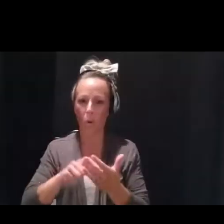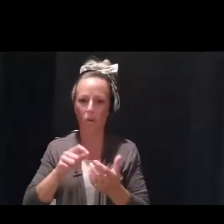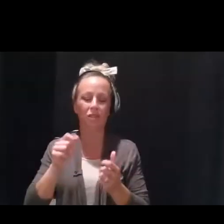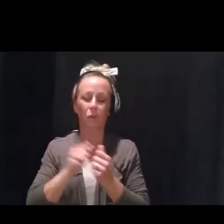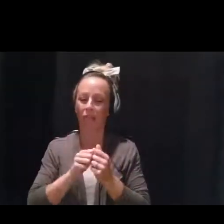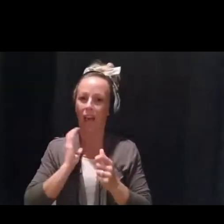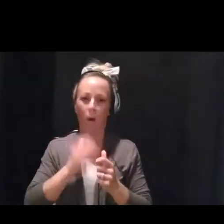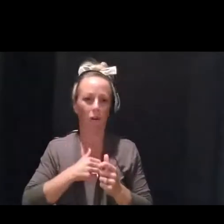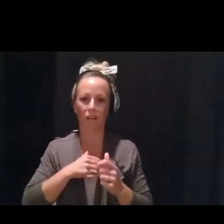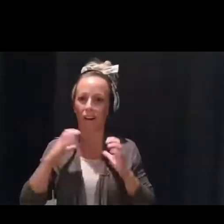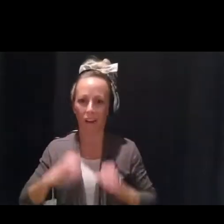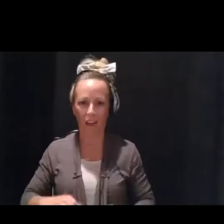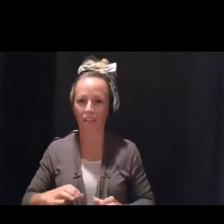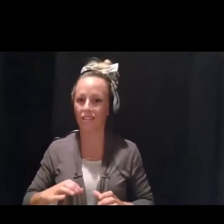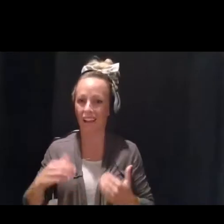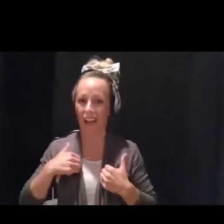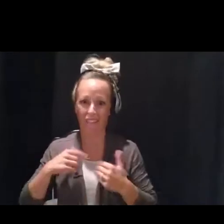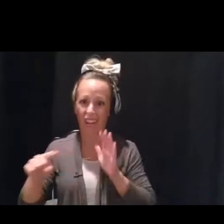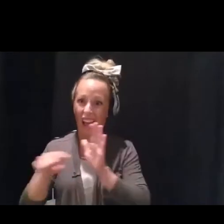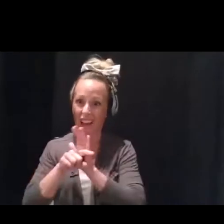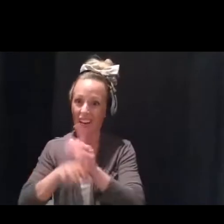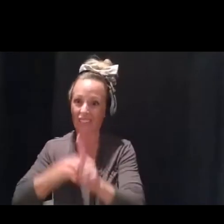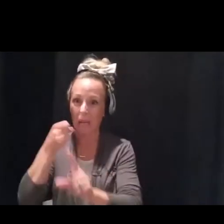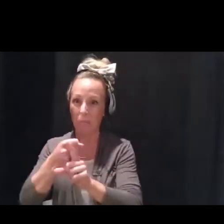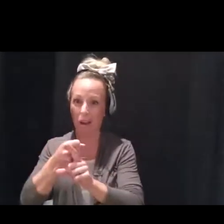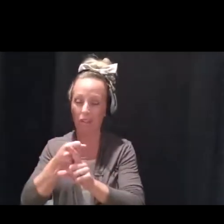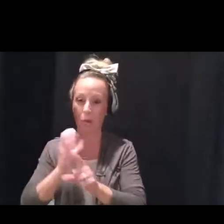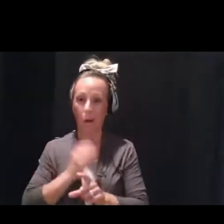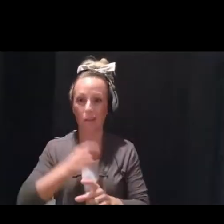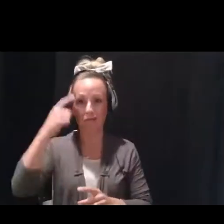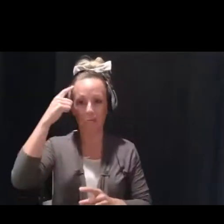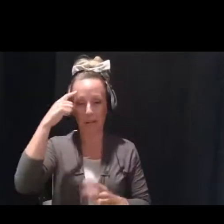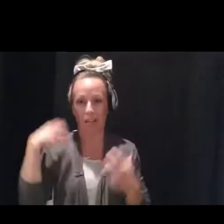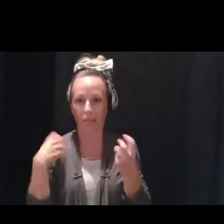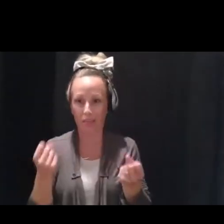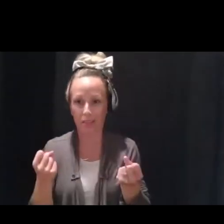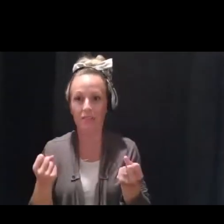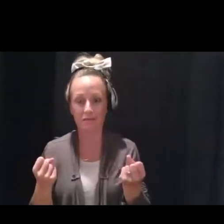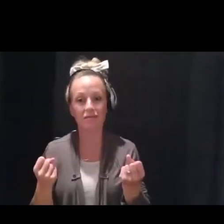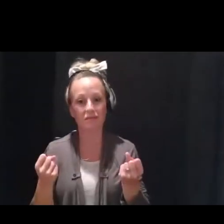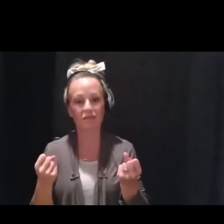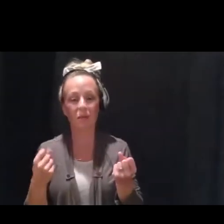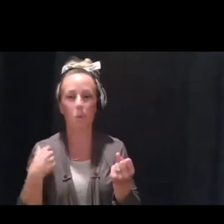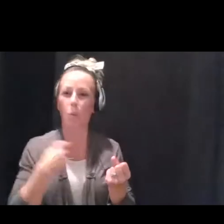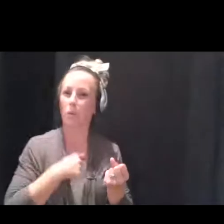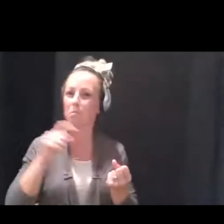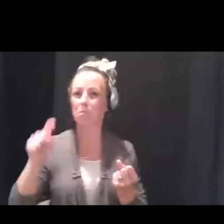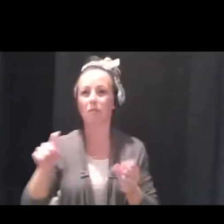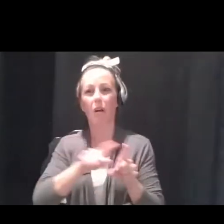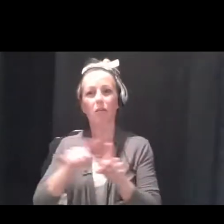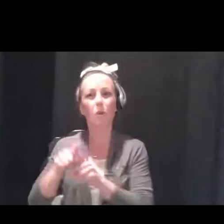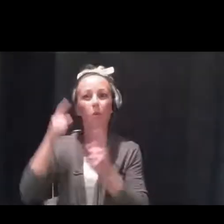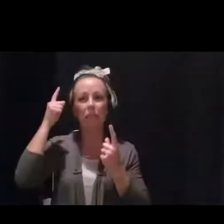all have a direct negative impact to our mental health. We also must consider the compounding